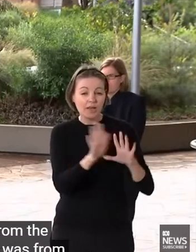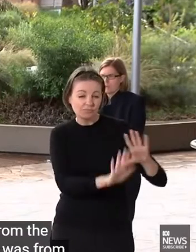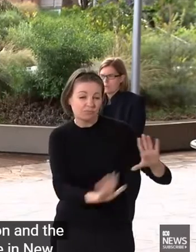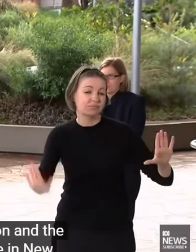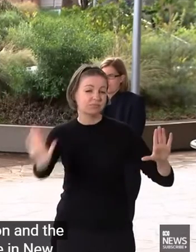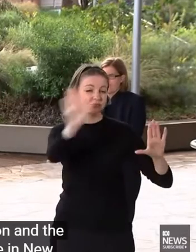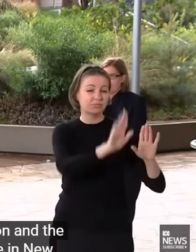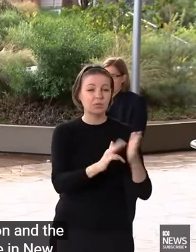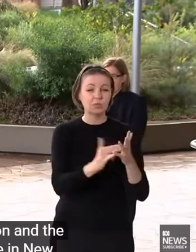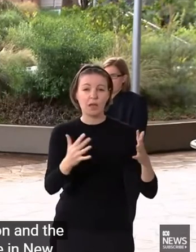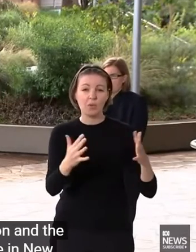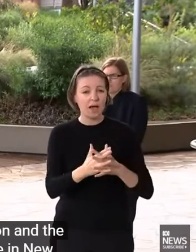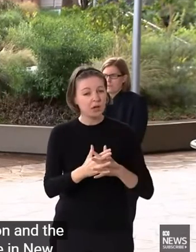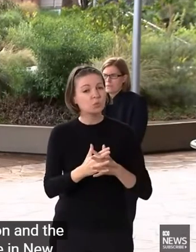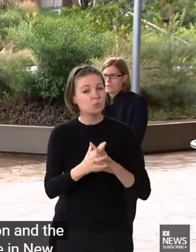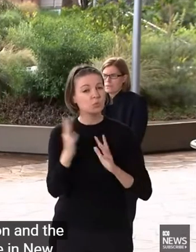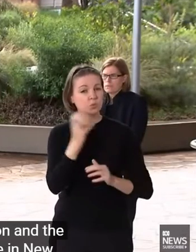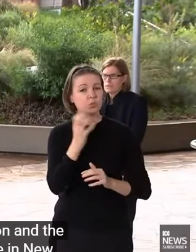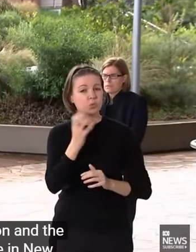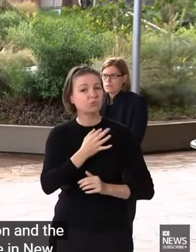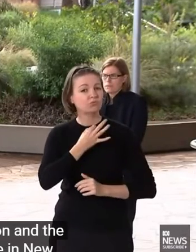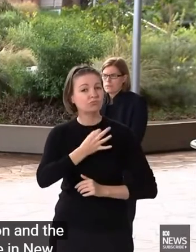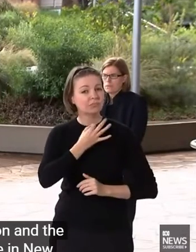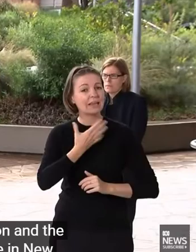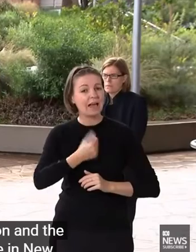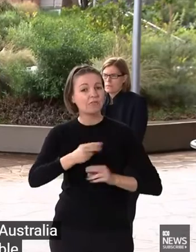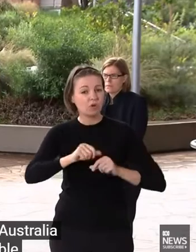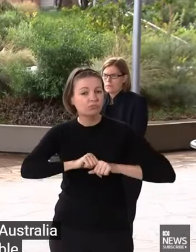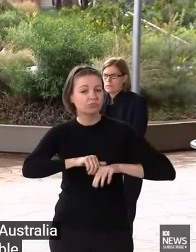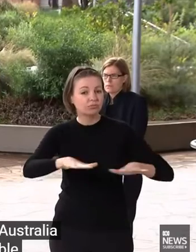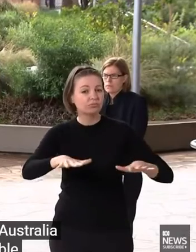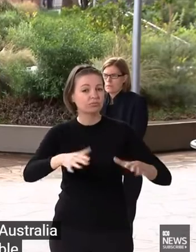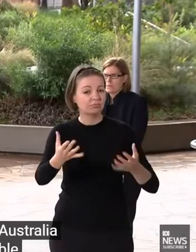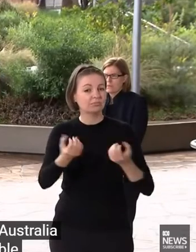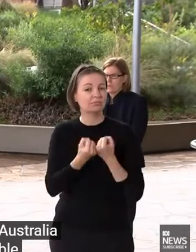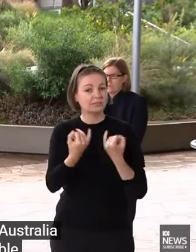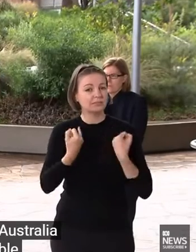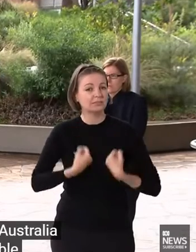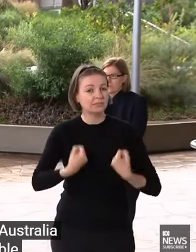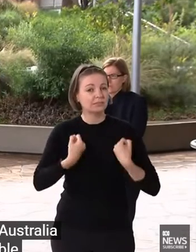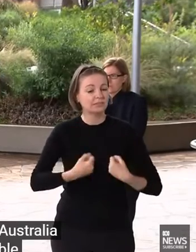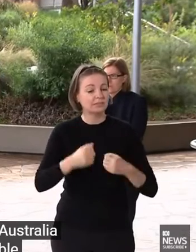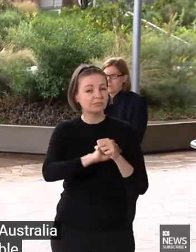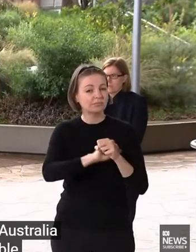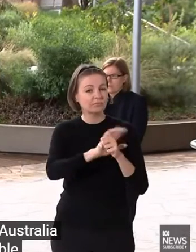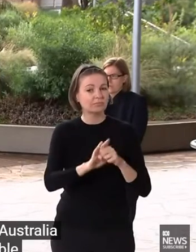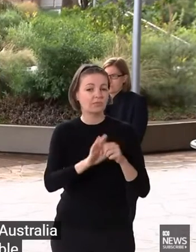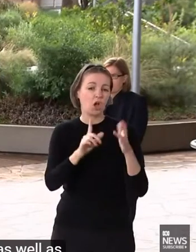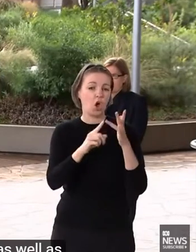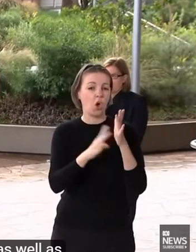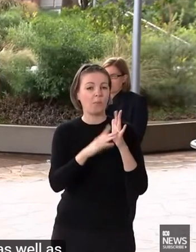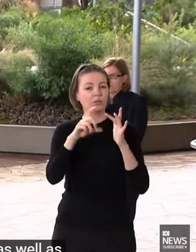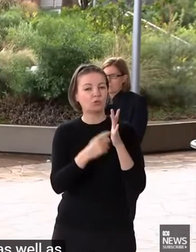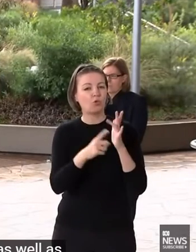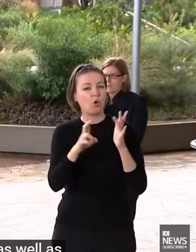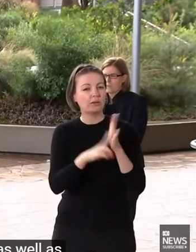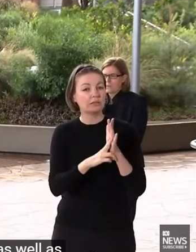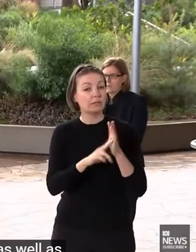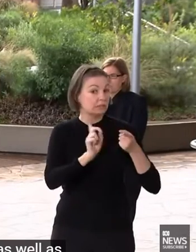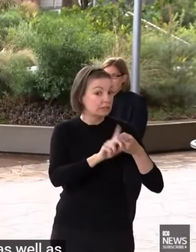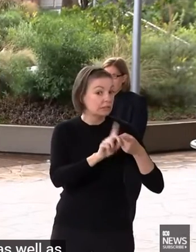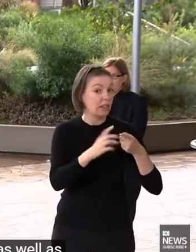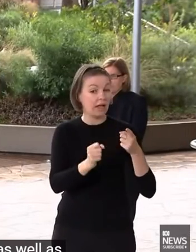are vulnerable to this Omicron virus, as well as, in smaller numbers now, the Delta virus.